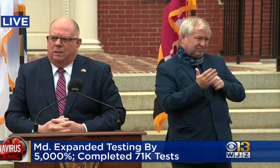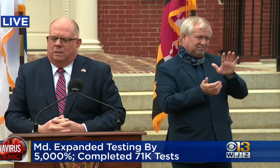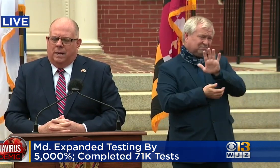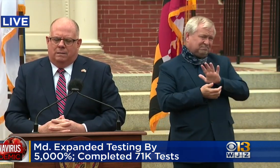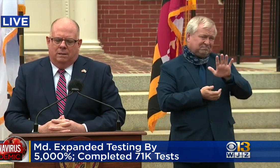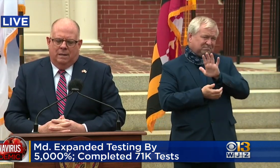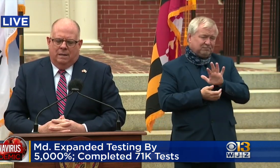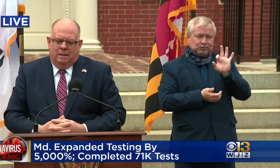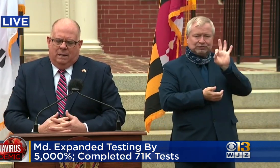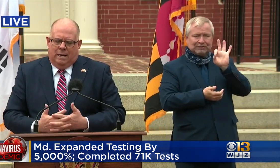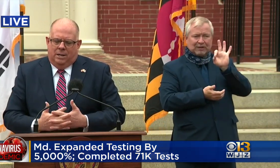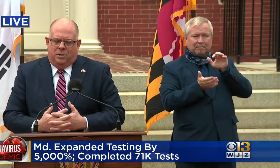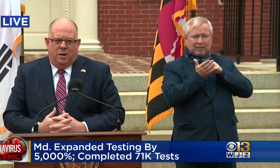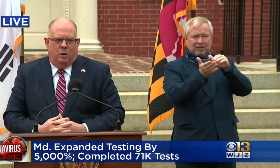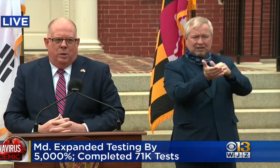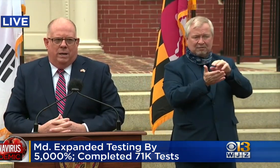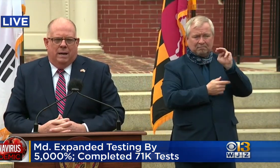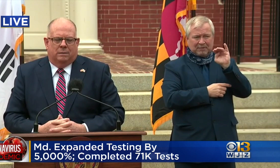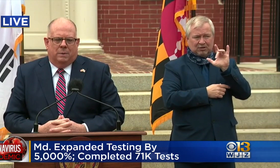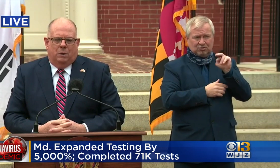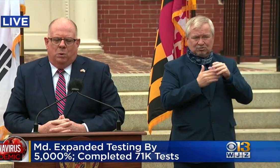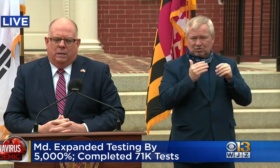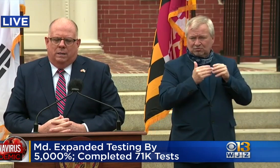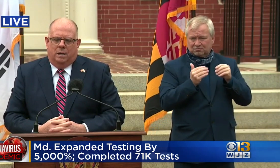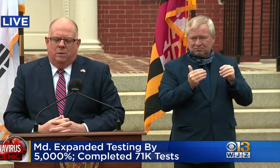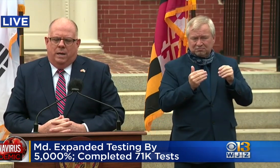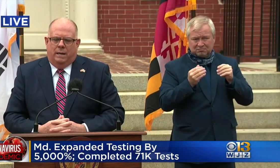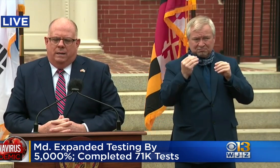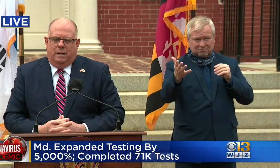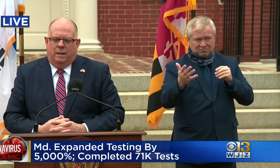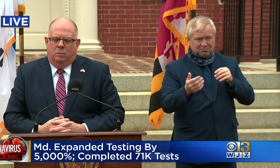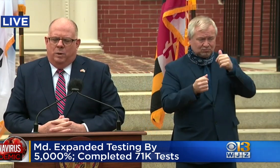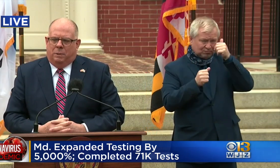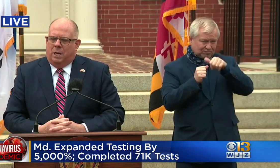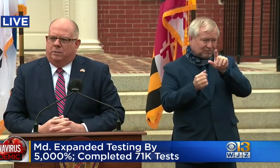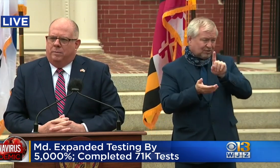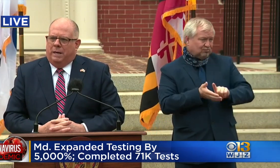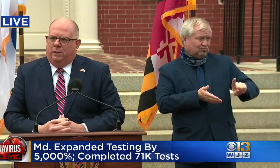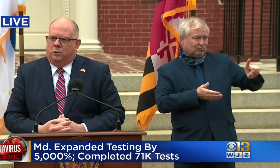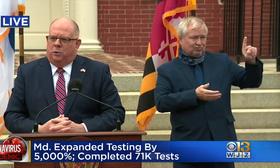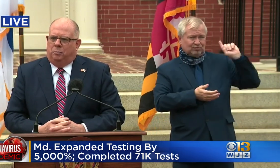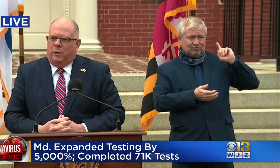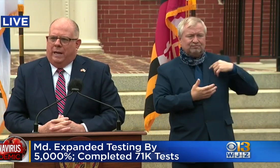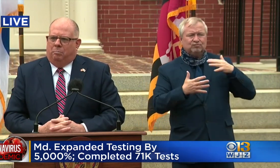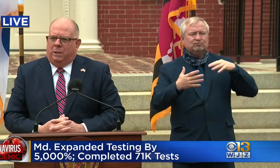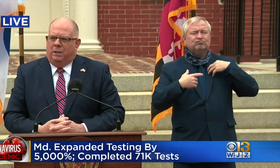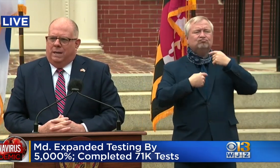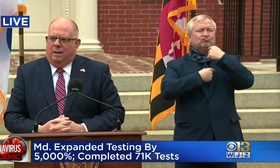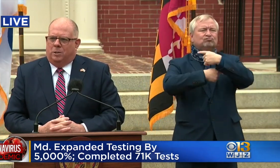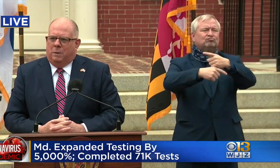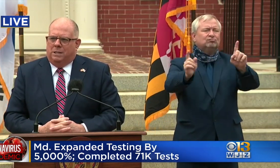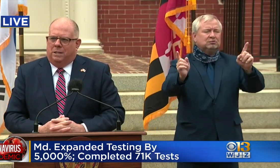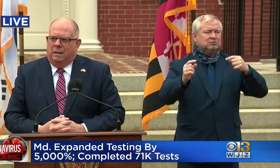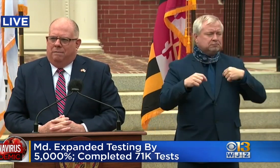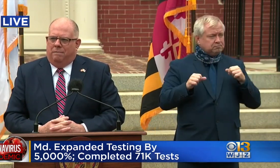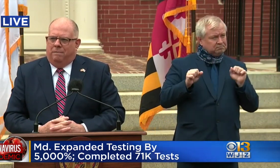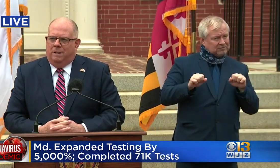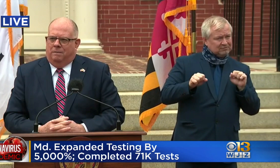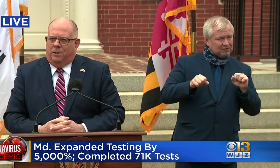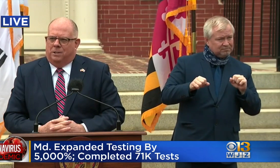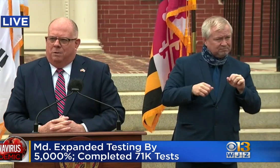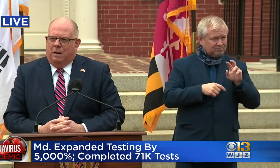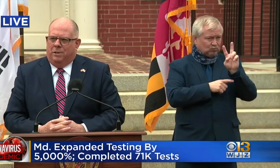tests. As you know, we announced about a week ago that we potentially might lose $2.8 billion by July